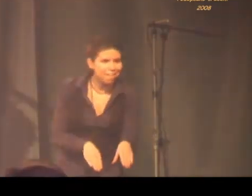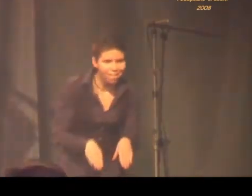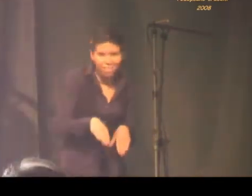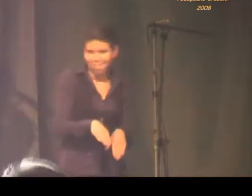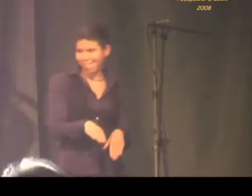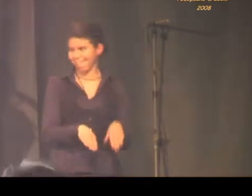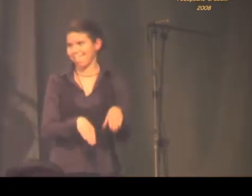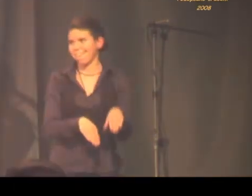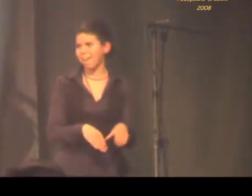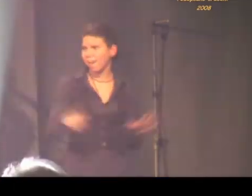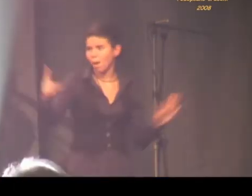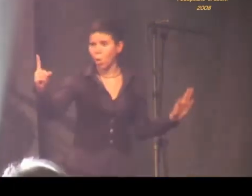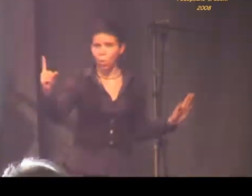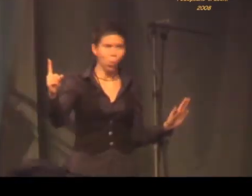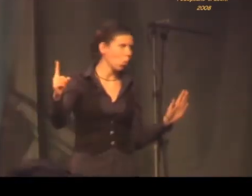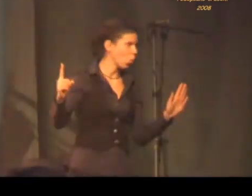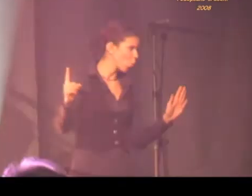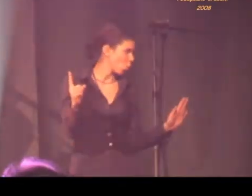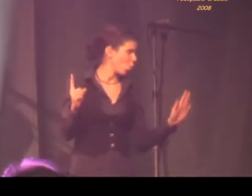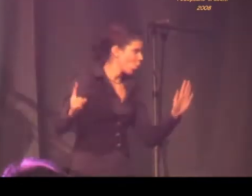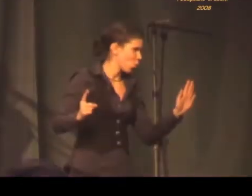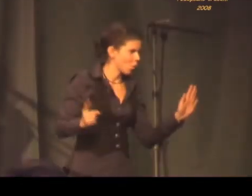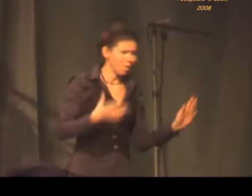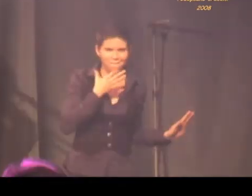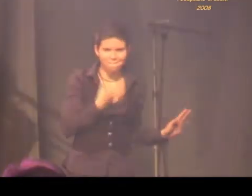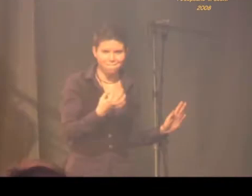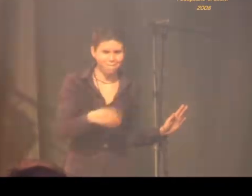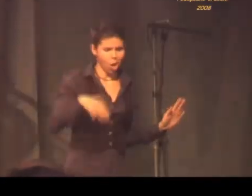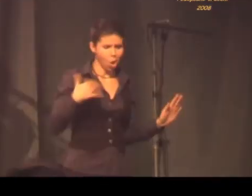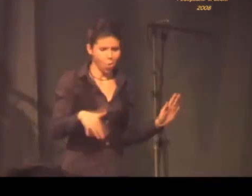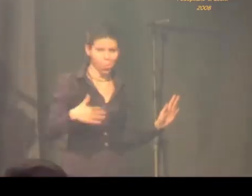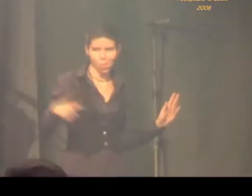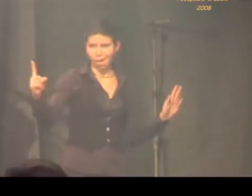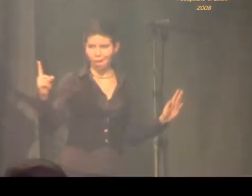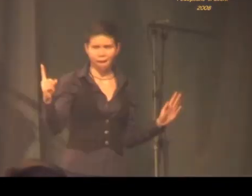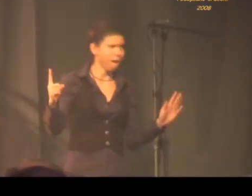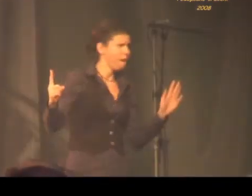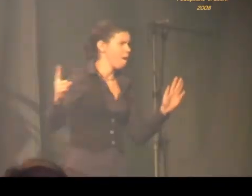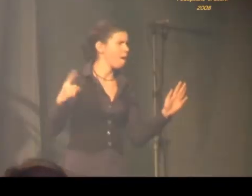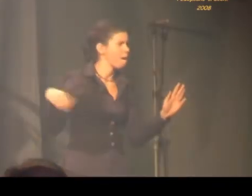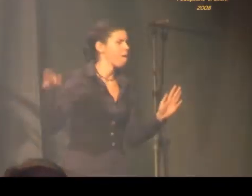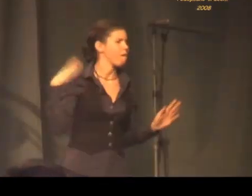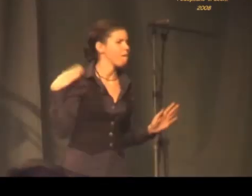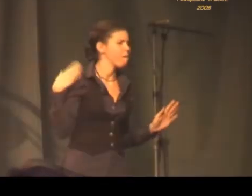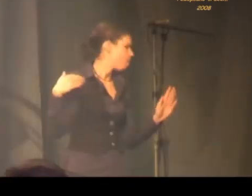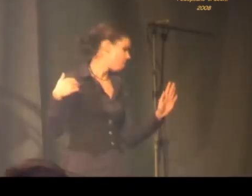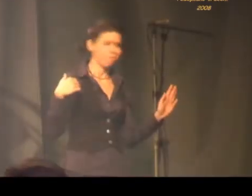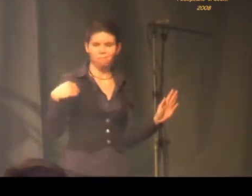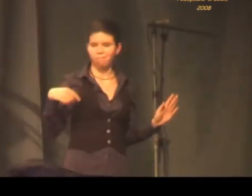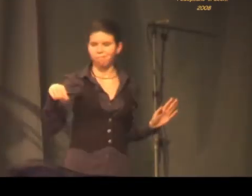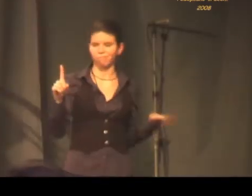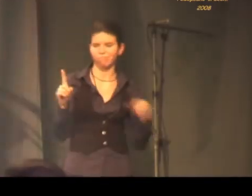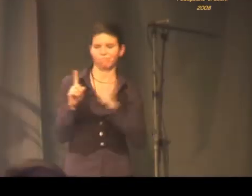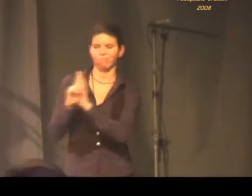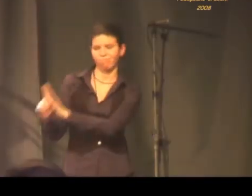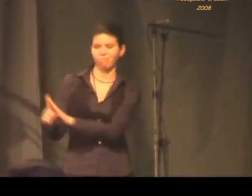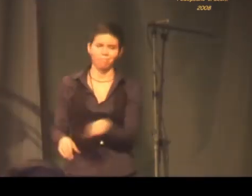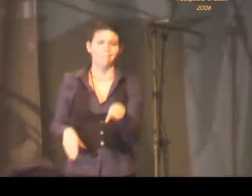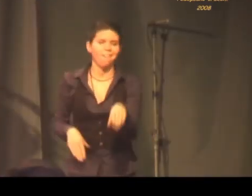I go, round and round and round I go, And it's fake, ooh, when I'm laughing, I'm screaming, I'm living, ooh, I'm not that